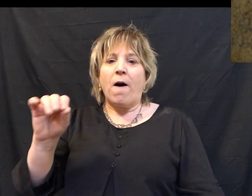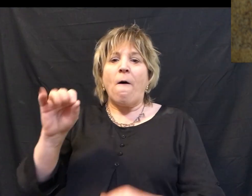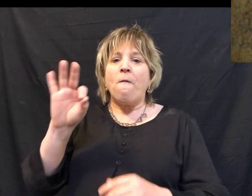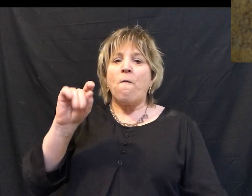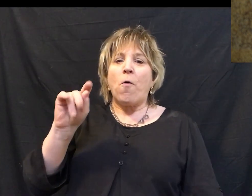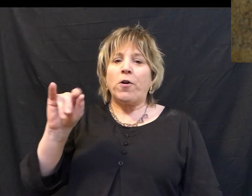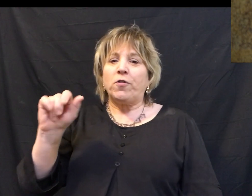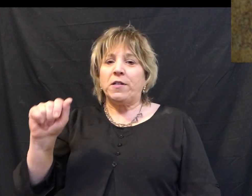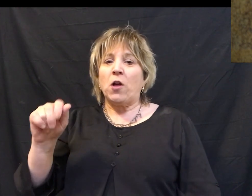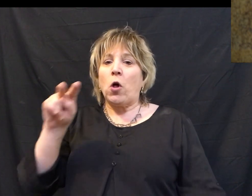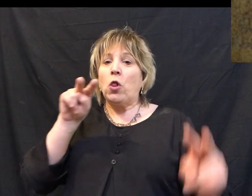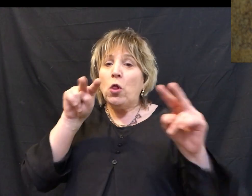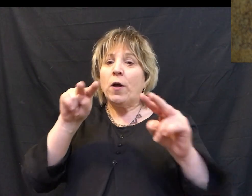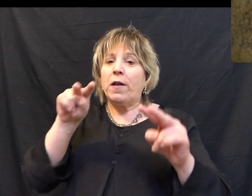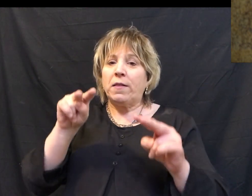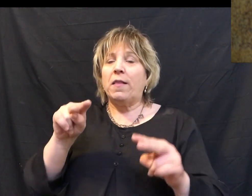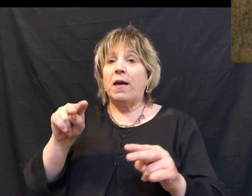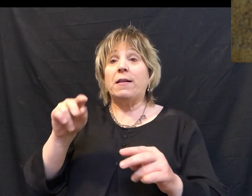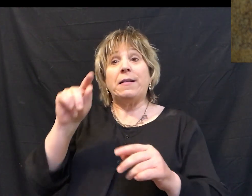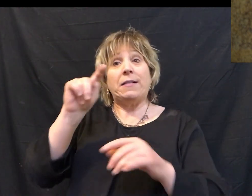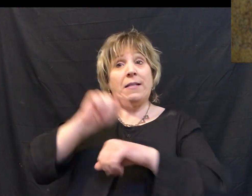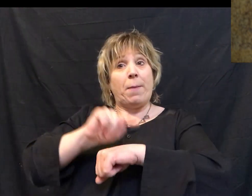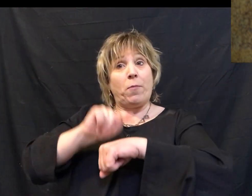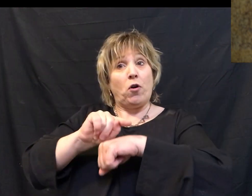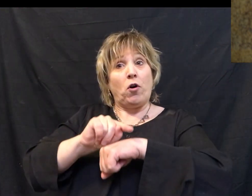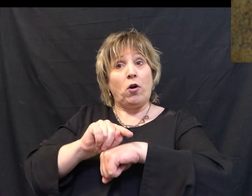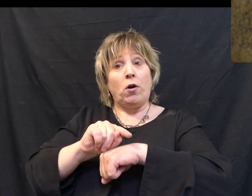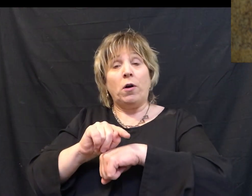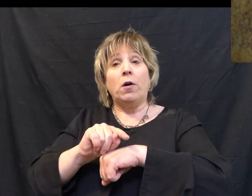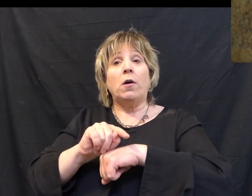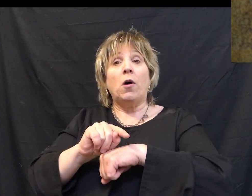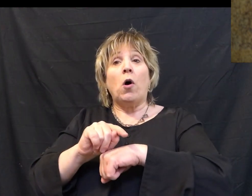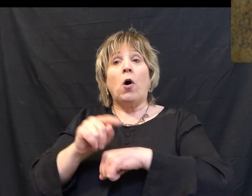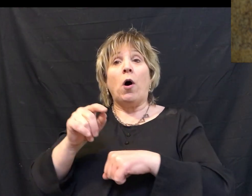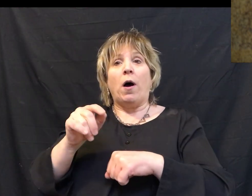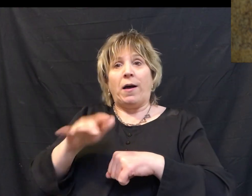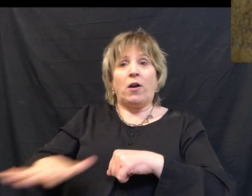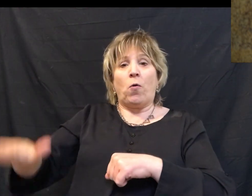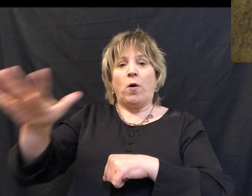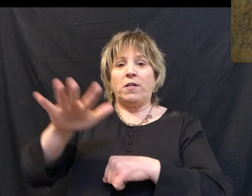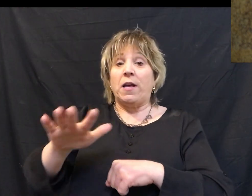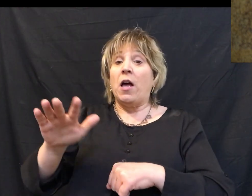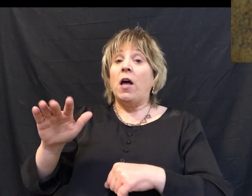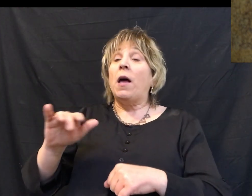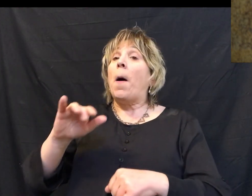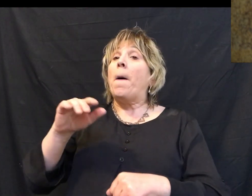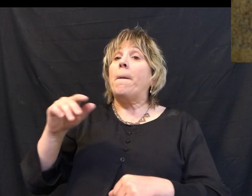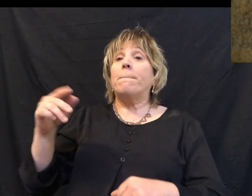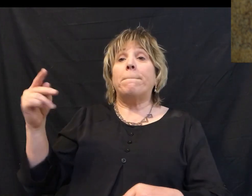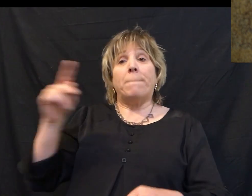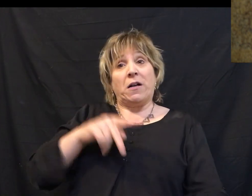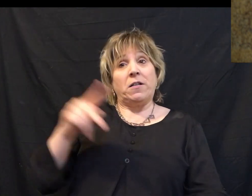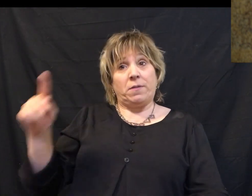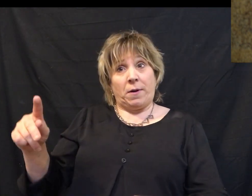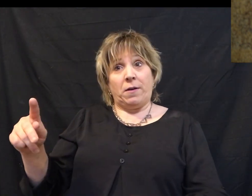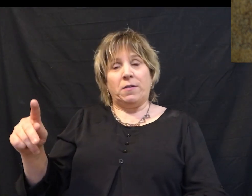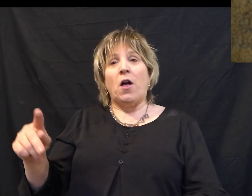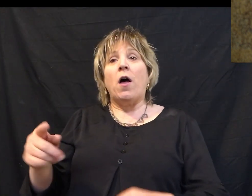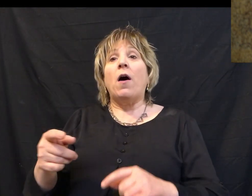overlooking the temple courts. Here's the interesting thing about Pilate coming to Jerusalem. His procession would